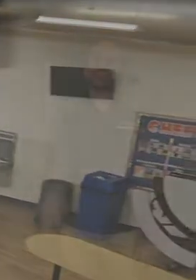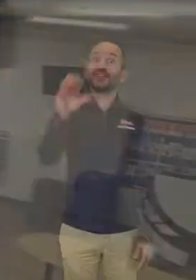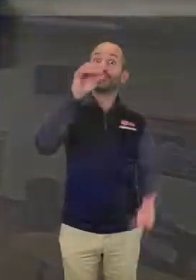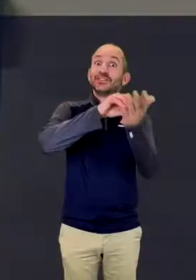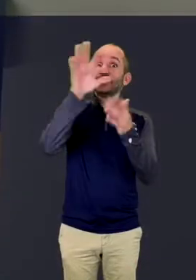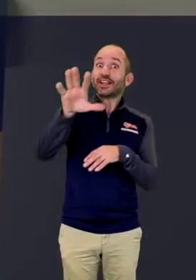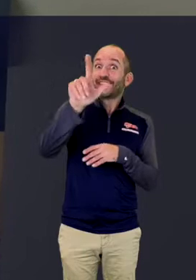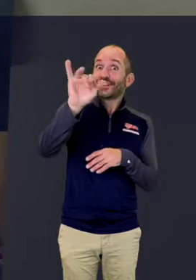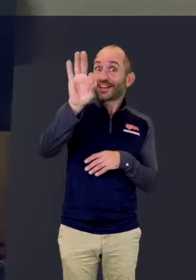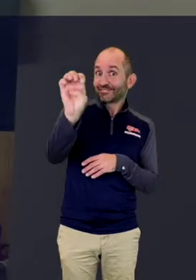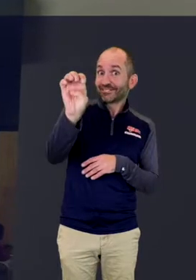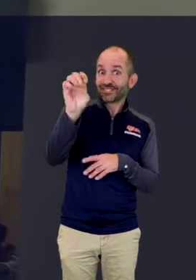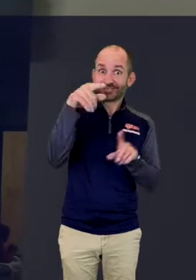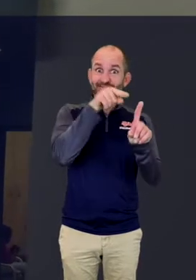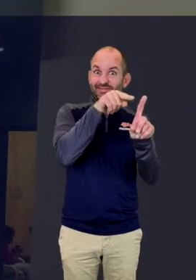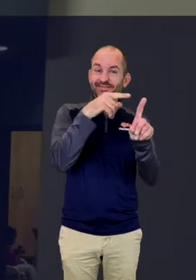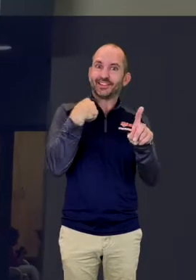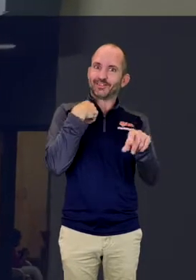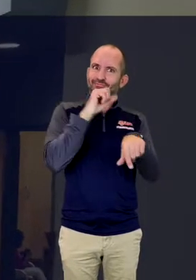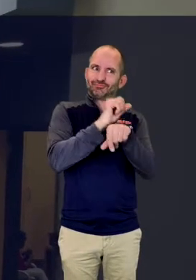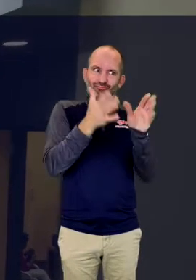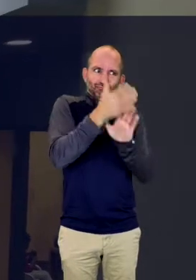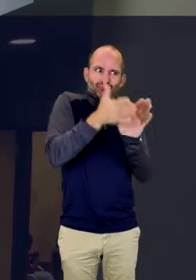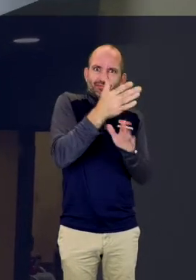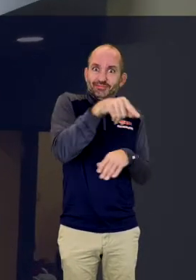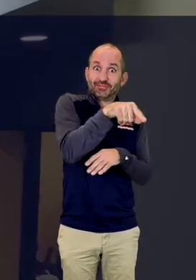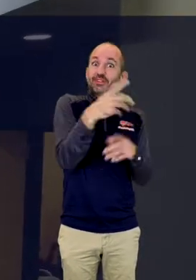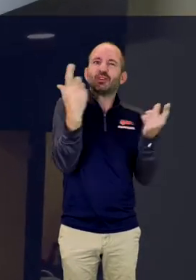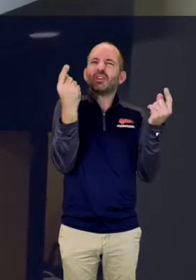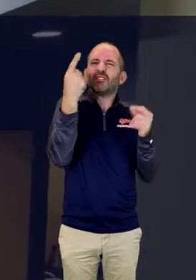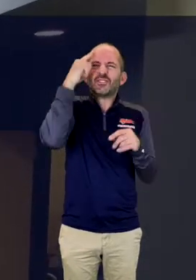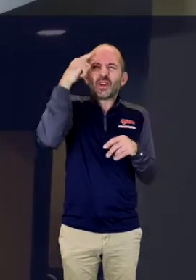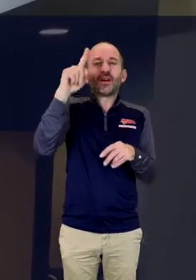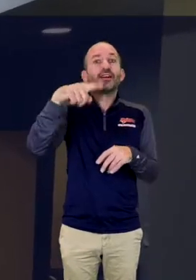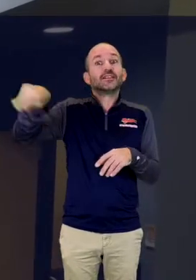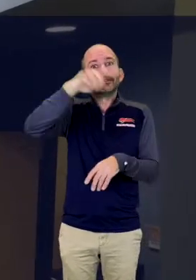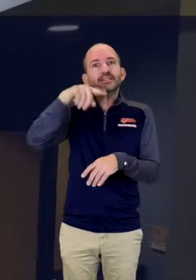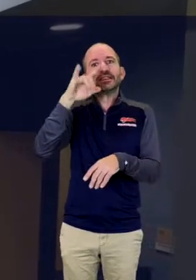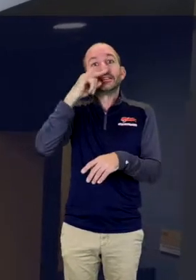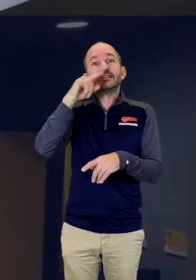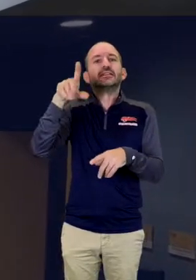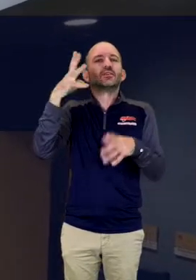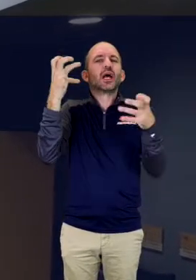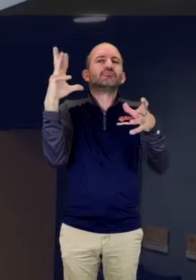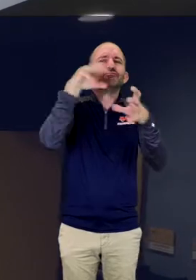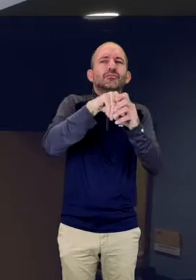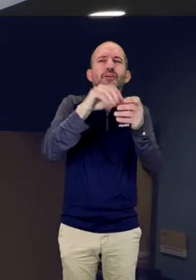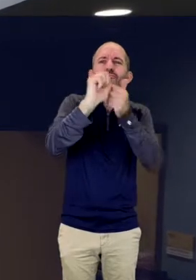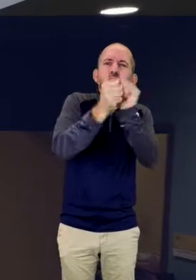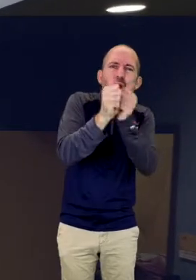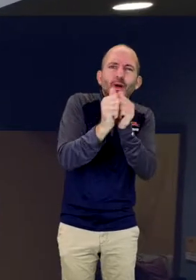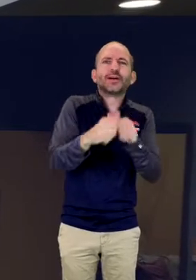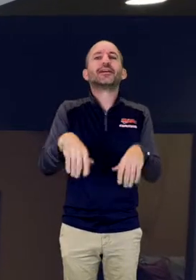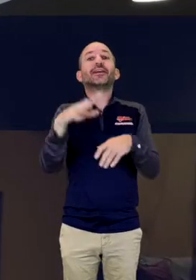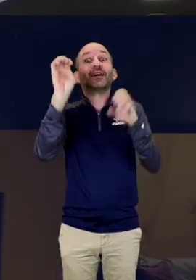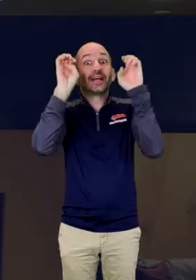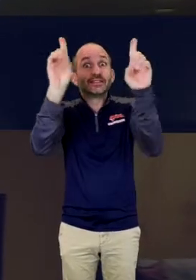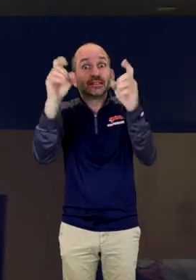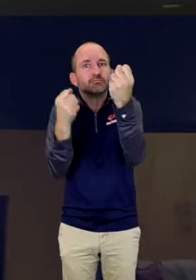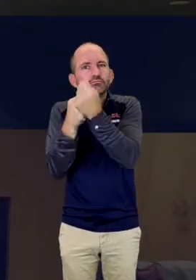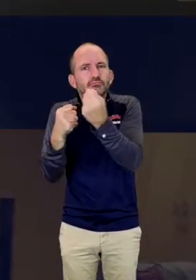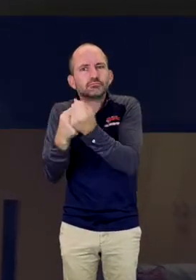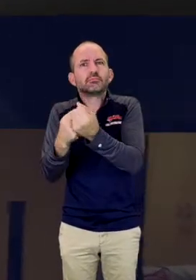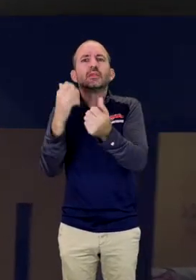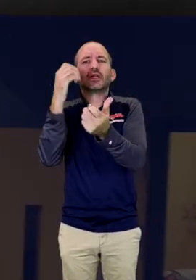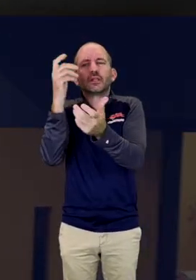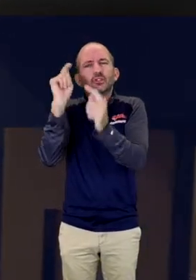Our student life program is for our students that would like after school services, maybe tutoring with homework, being a